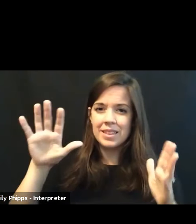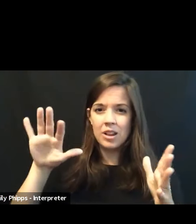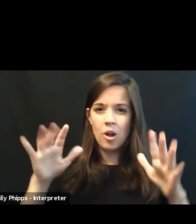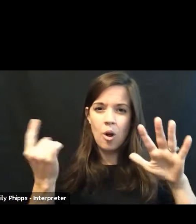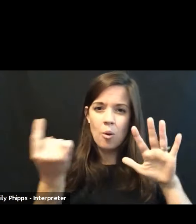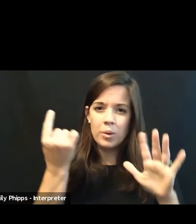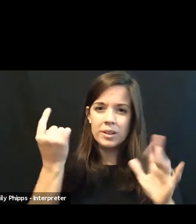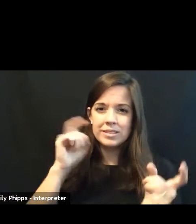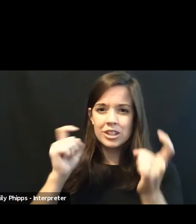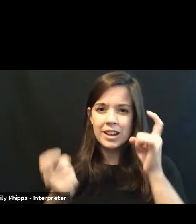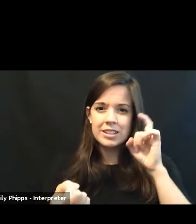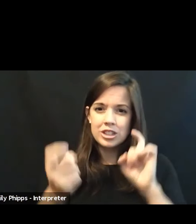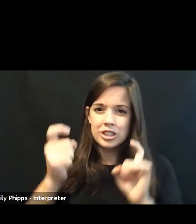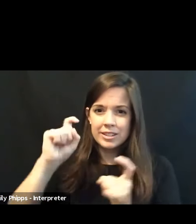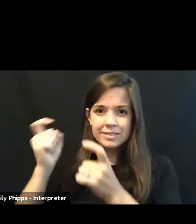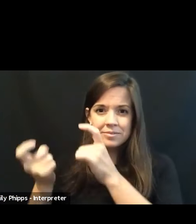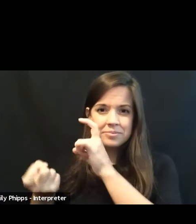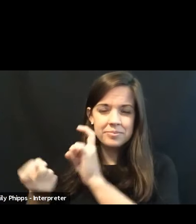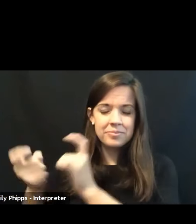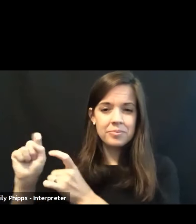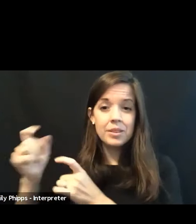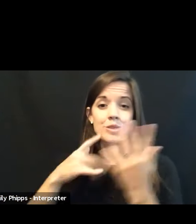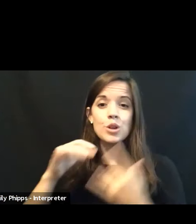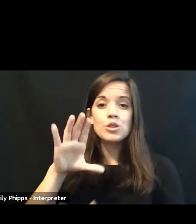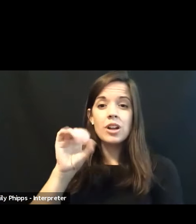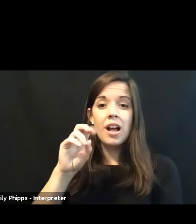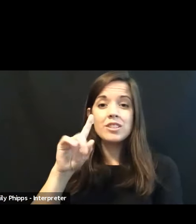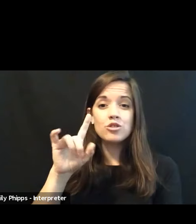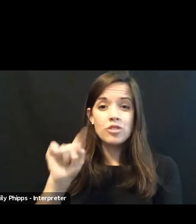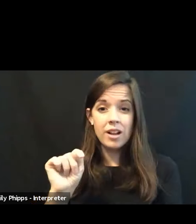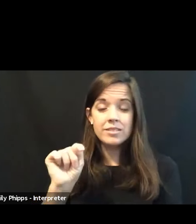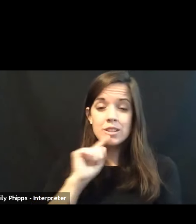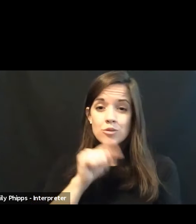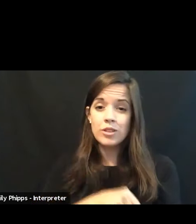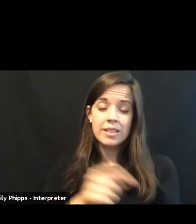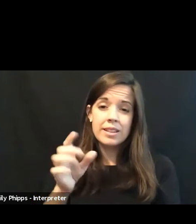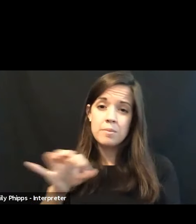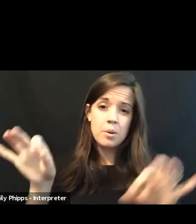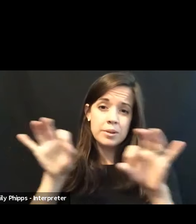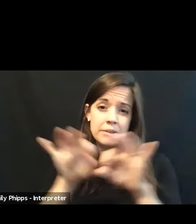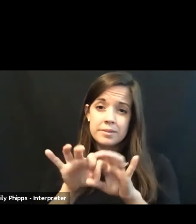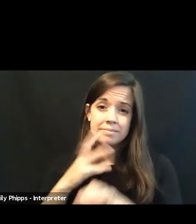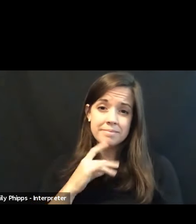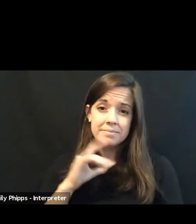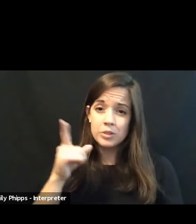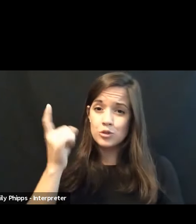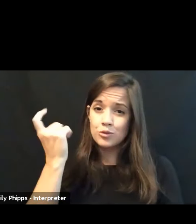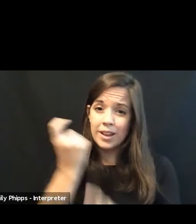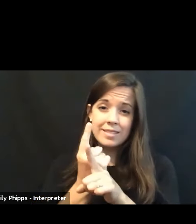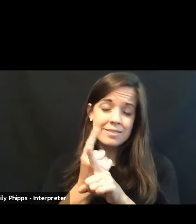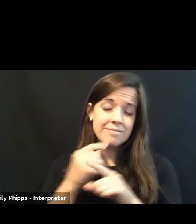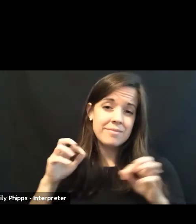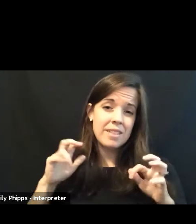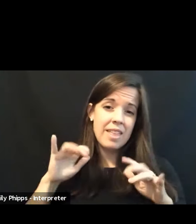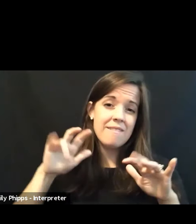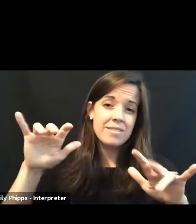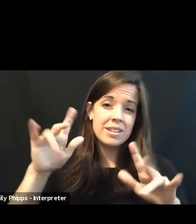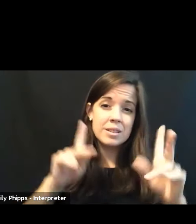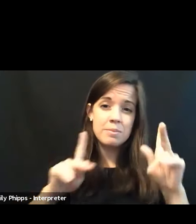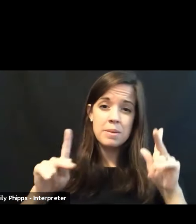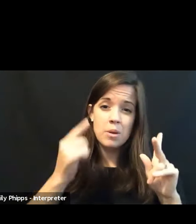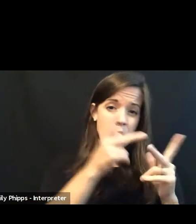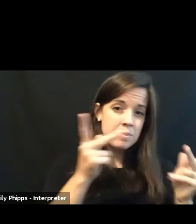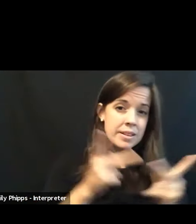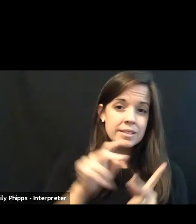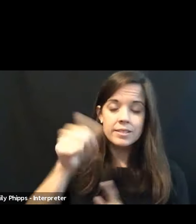changing. So social construct is extraordinarily important. And you're right, the influx of people in one place or another